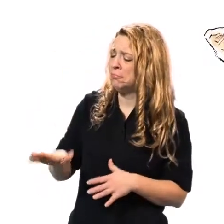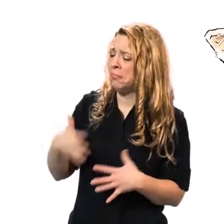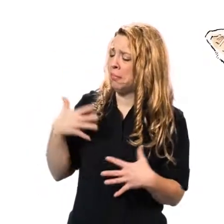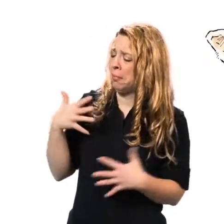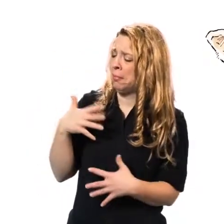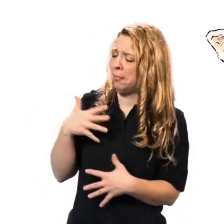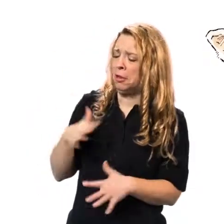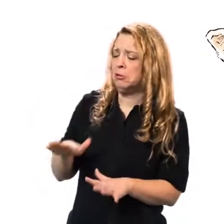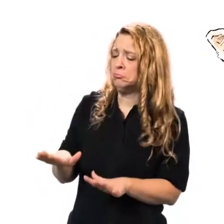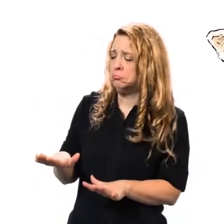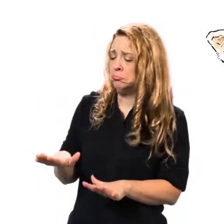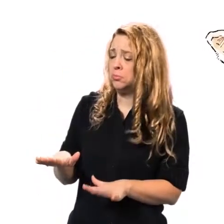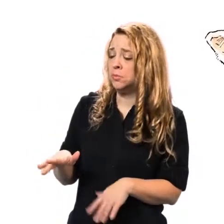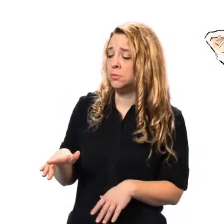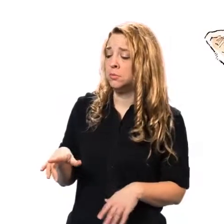But Charlotte calmed his fears.